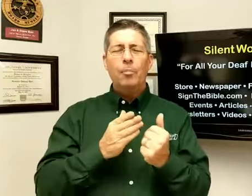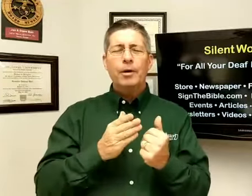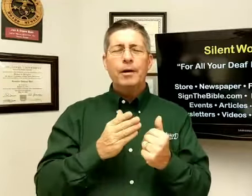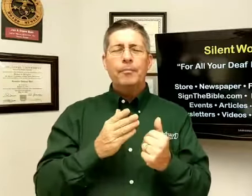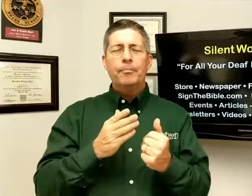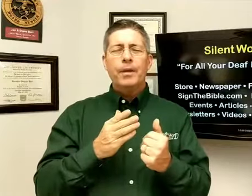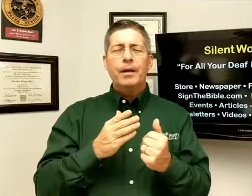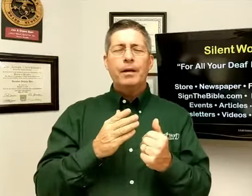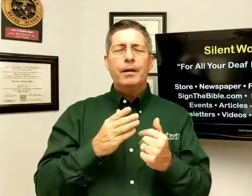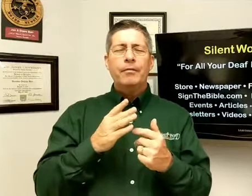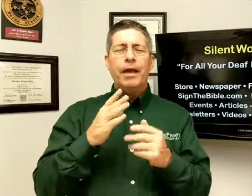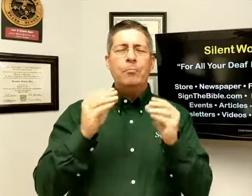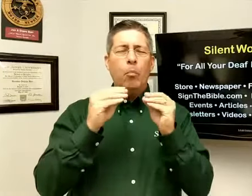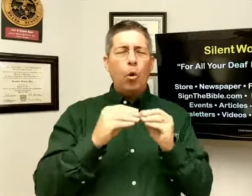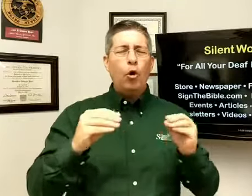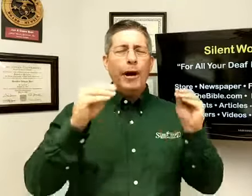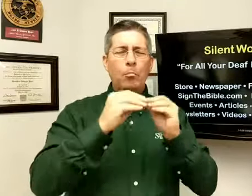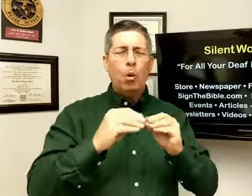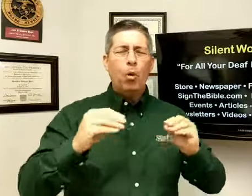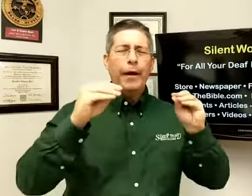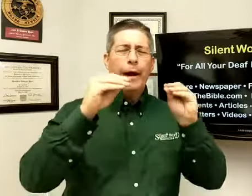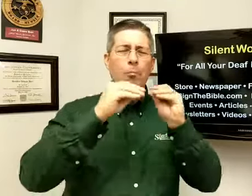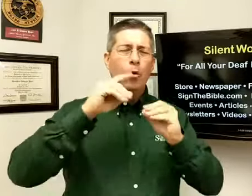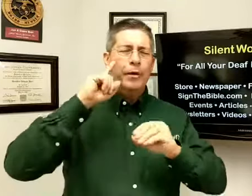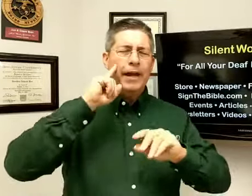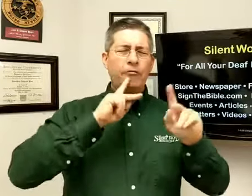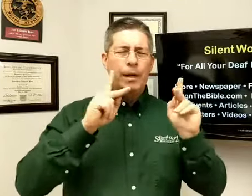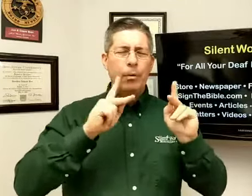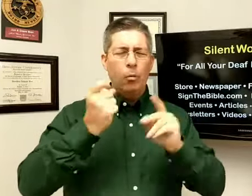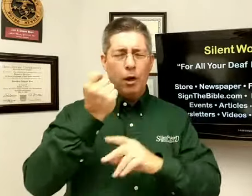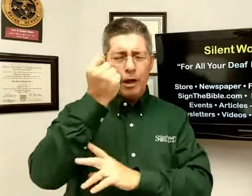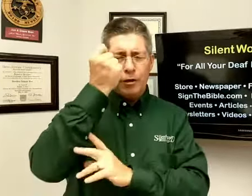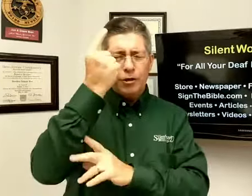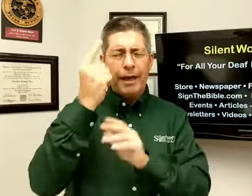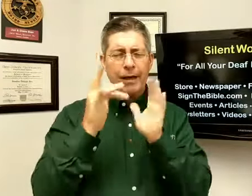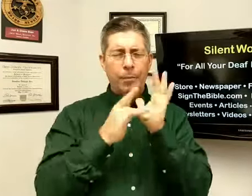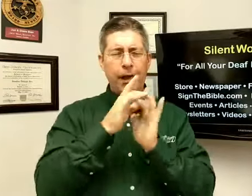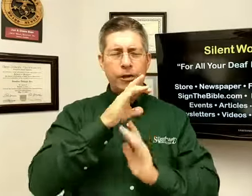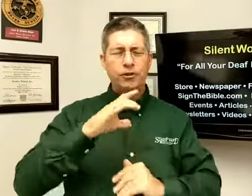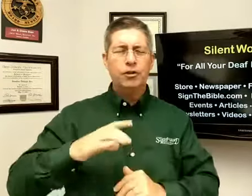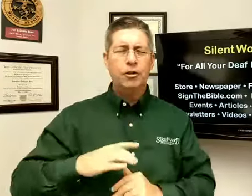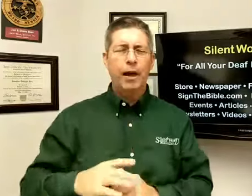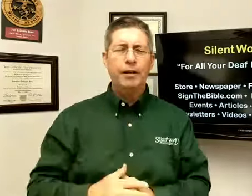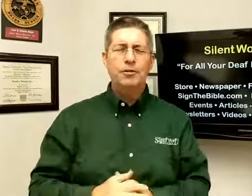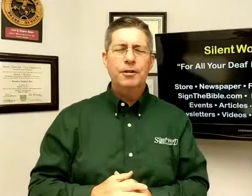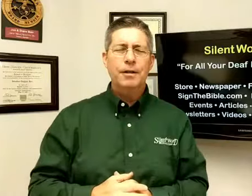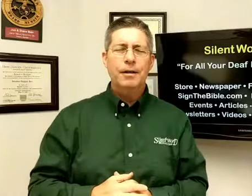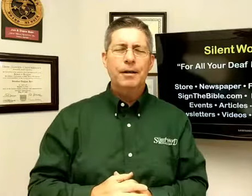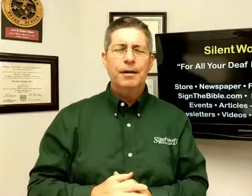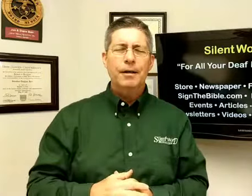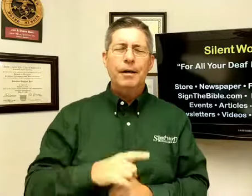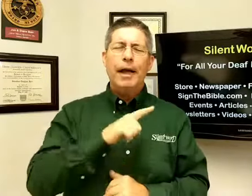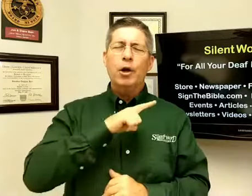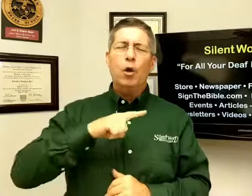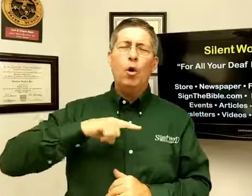that more and more and more deaf people will understand about Jesus Christ. And, Lord,